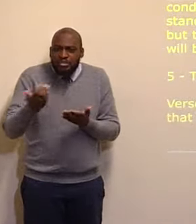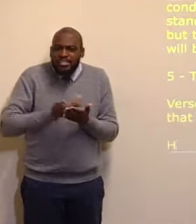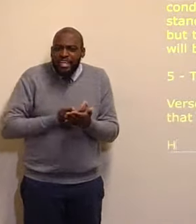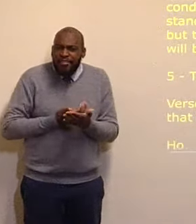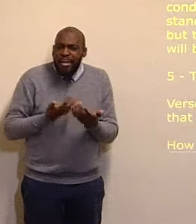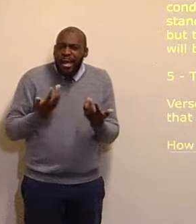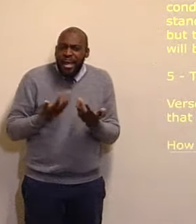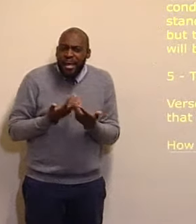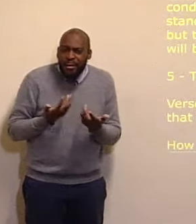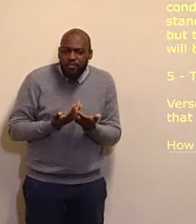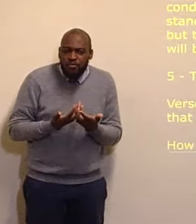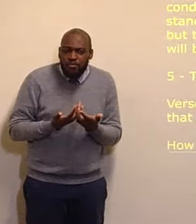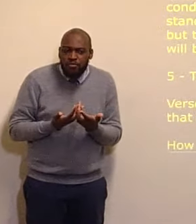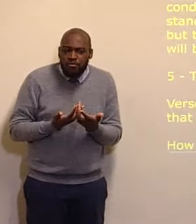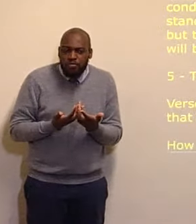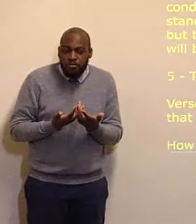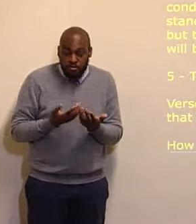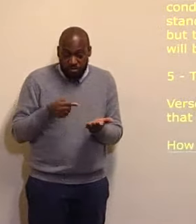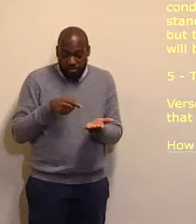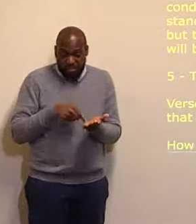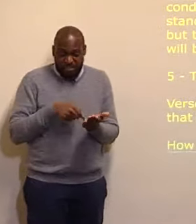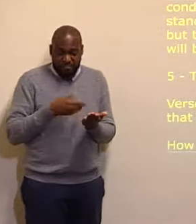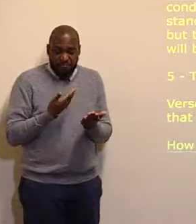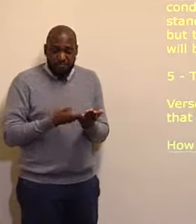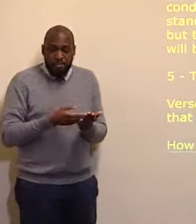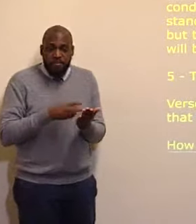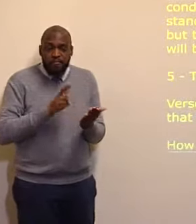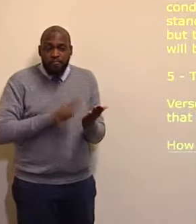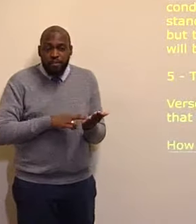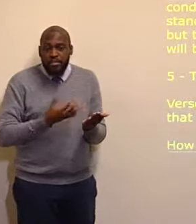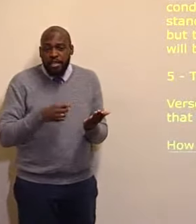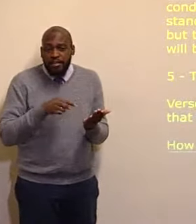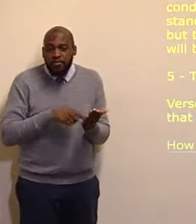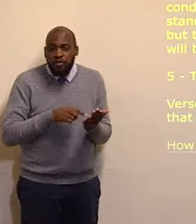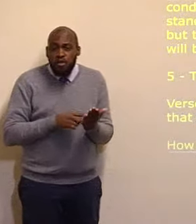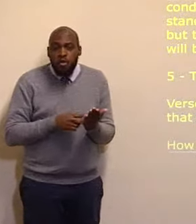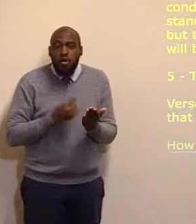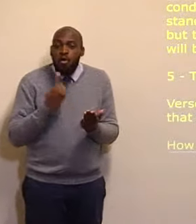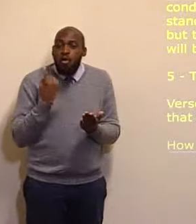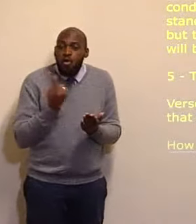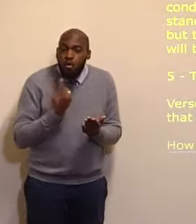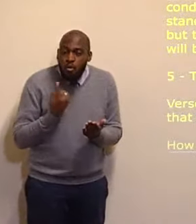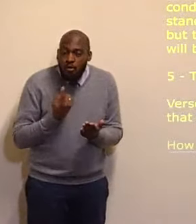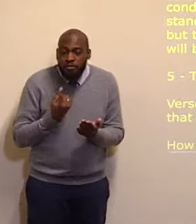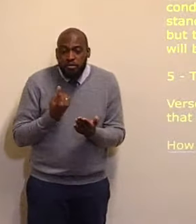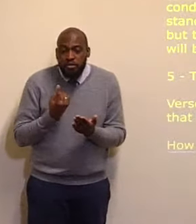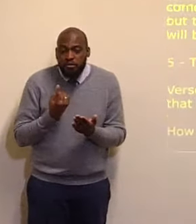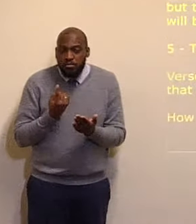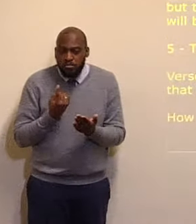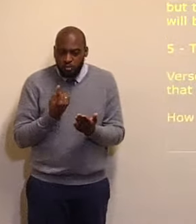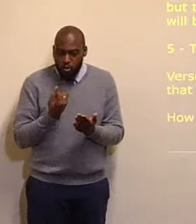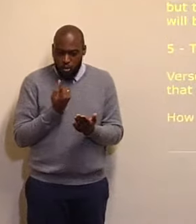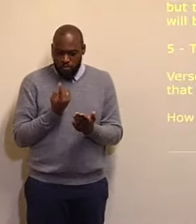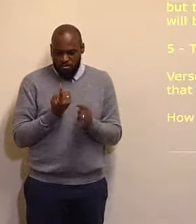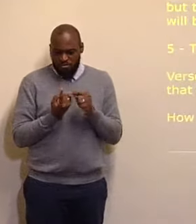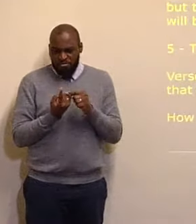They are all supported, for us in this verse, whosoever, that's your name, unminded, whosoever.